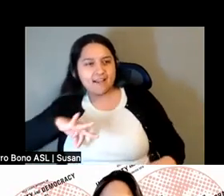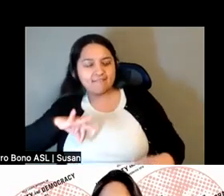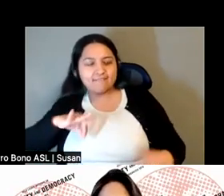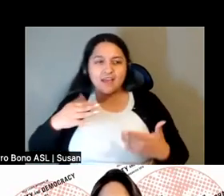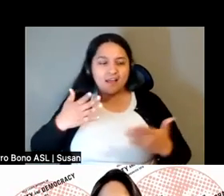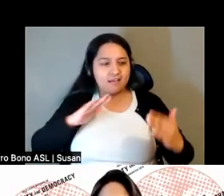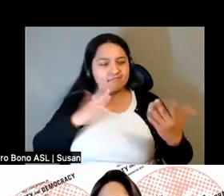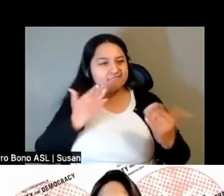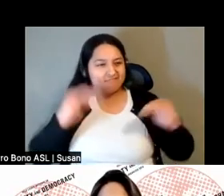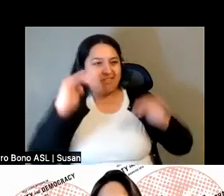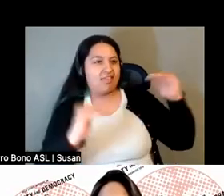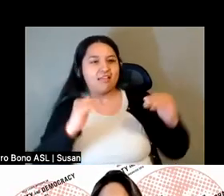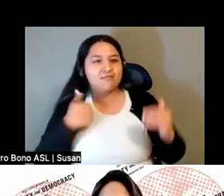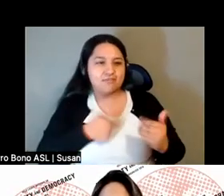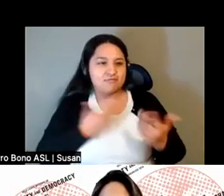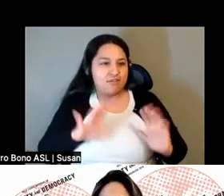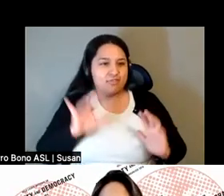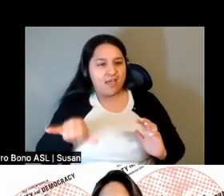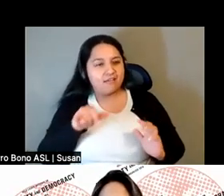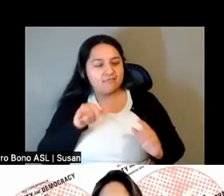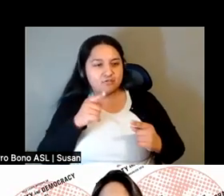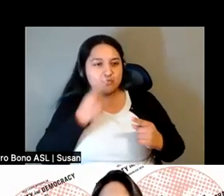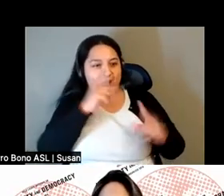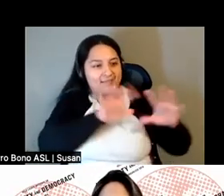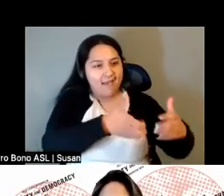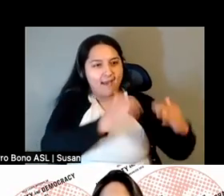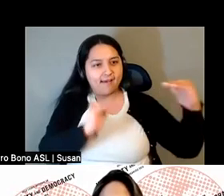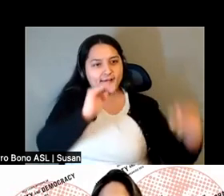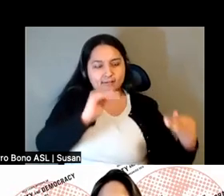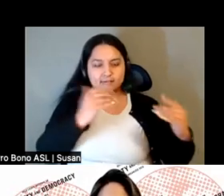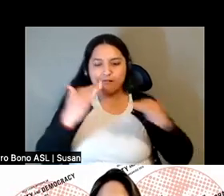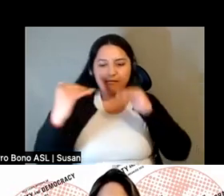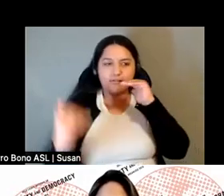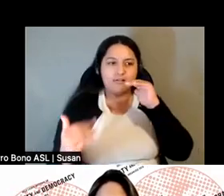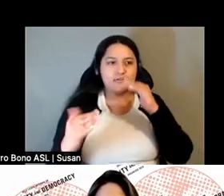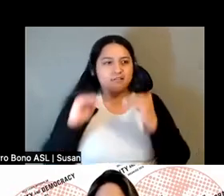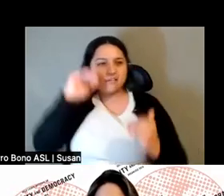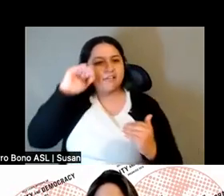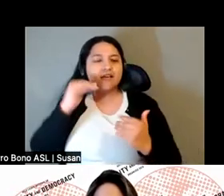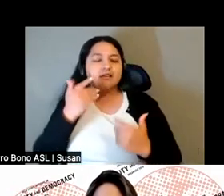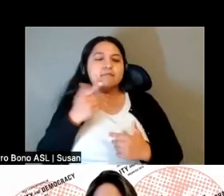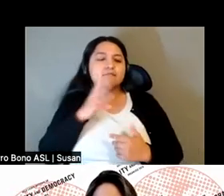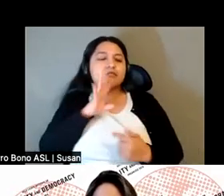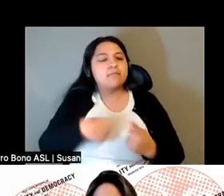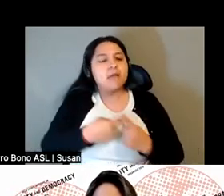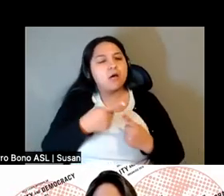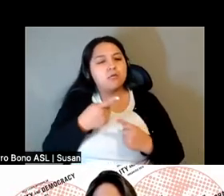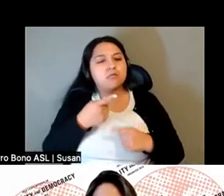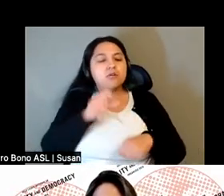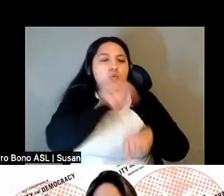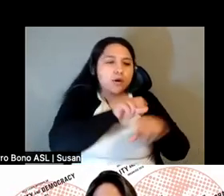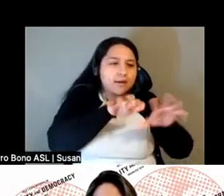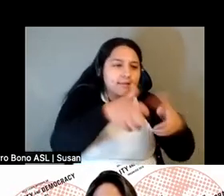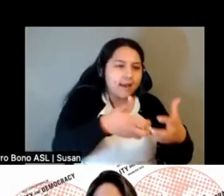people off or another or one class of folks. You know, when I mean class, I'm talking about different sections of the working class and the